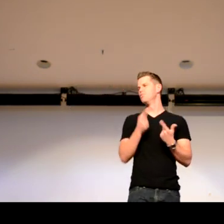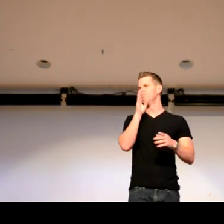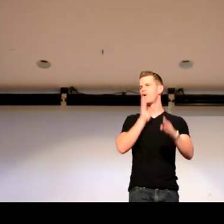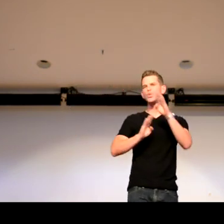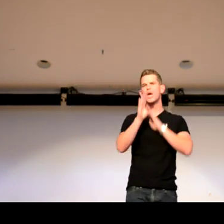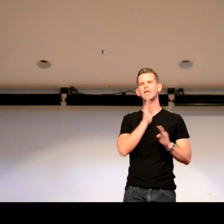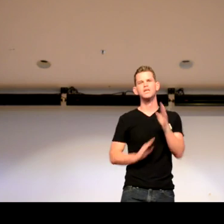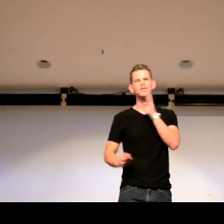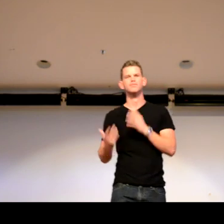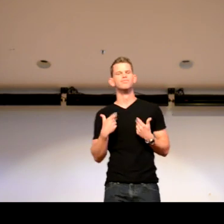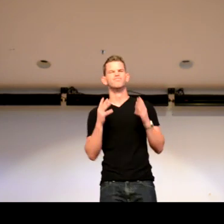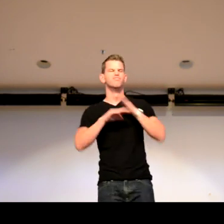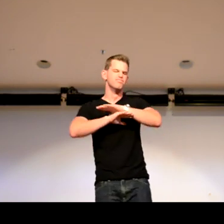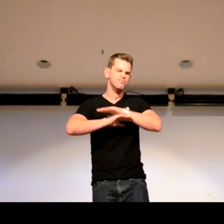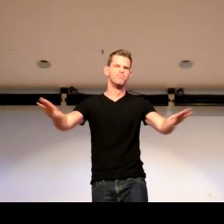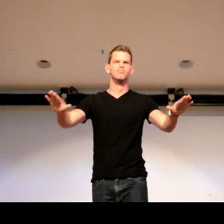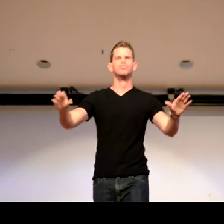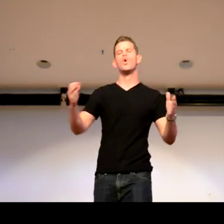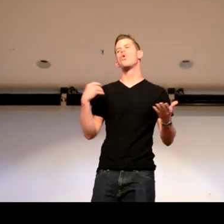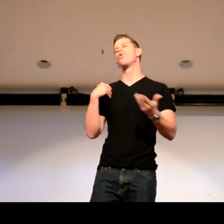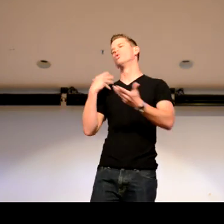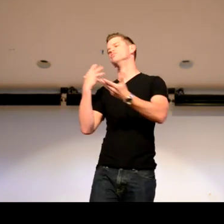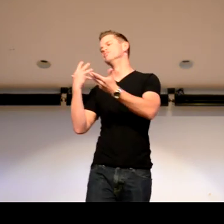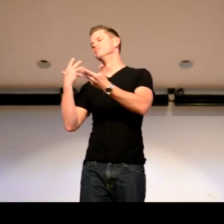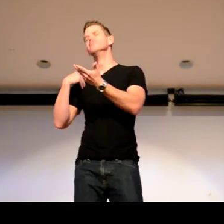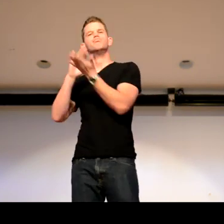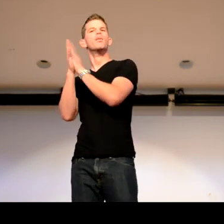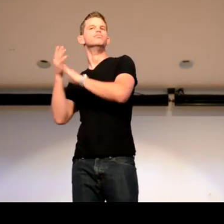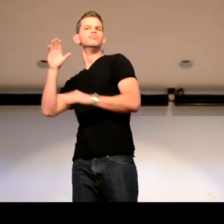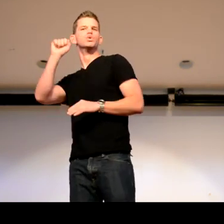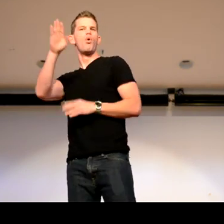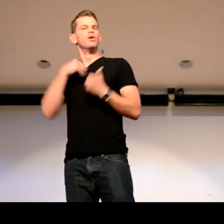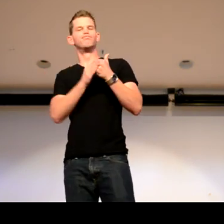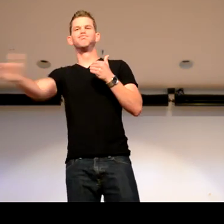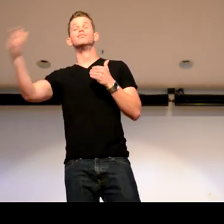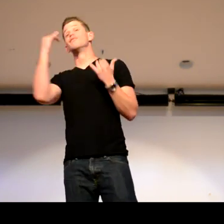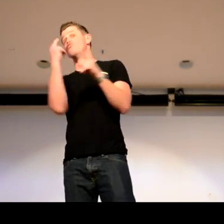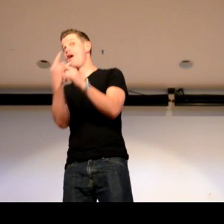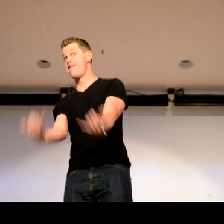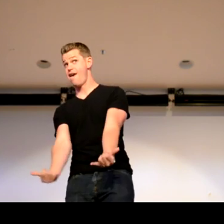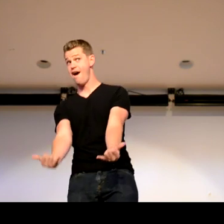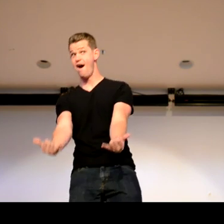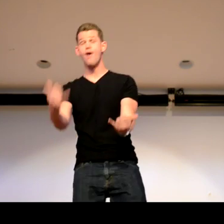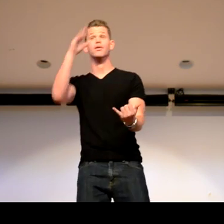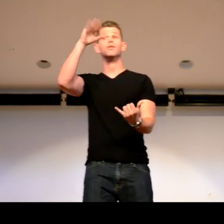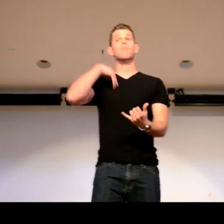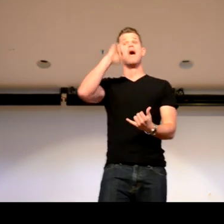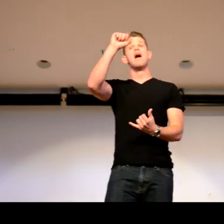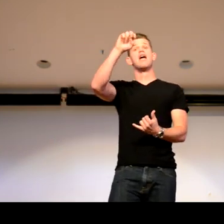for a year. You know, I've been so frustrated. You know, so I said I was done with that. So I became, you know, a cast member, Switched at Birth. Right now,